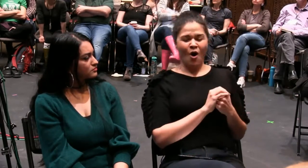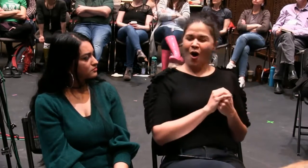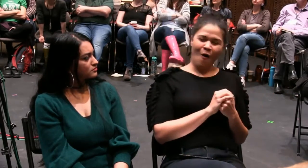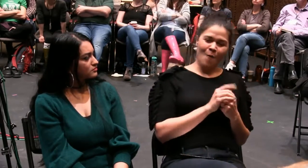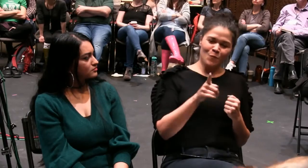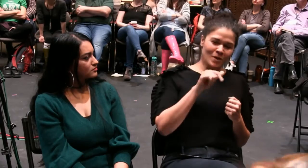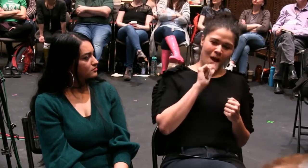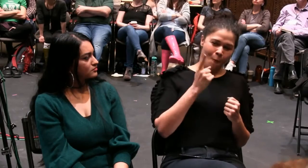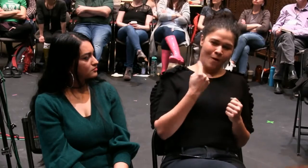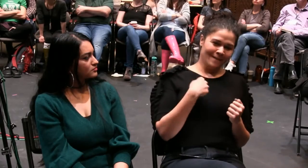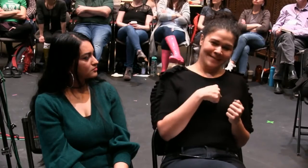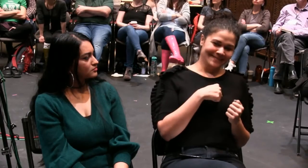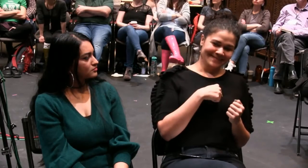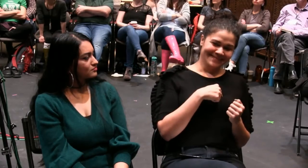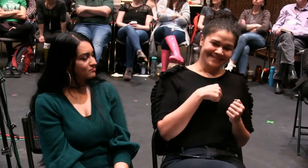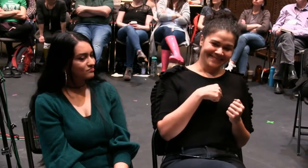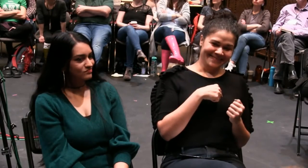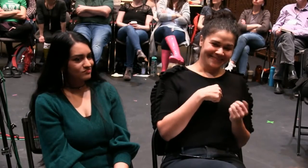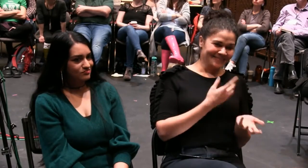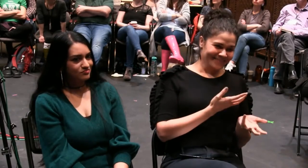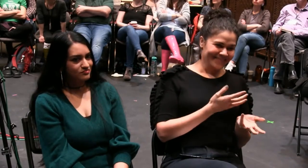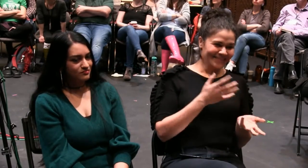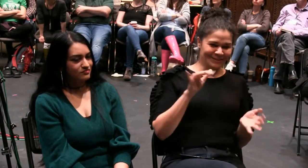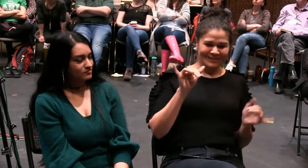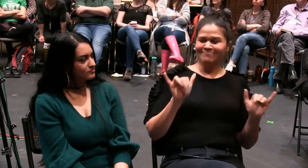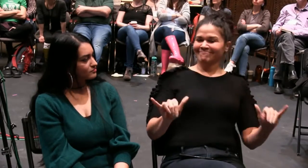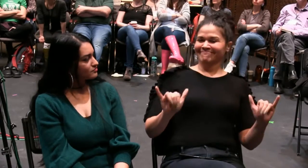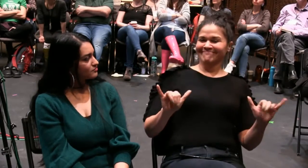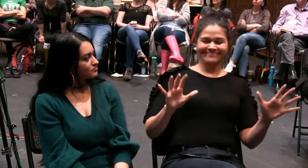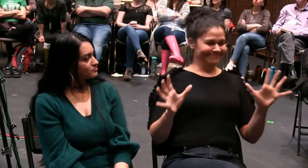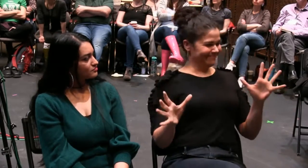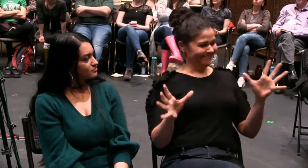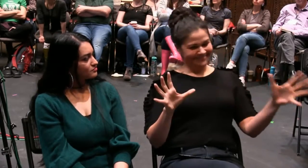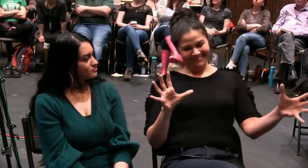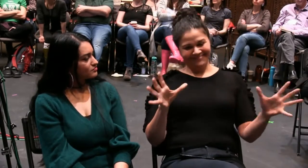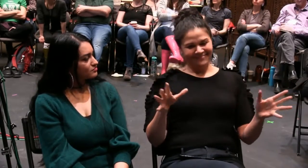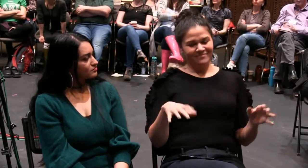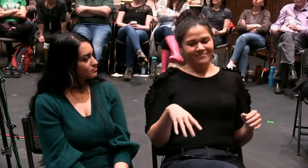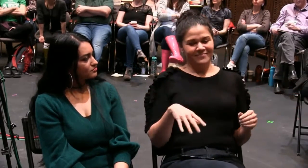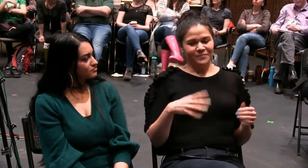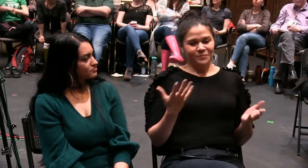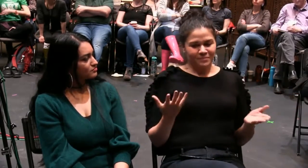no matter which group I'm with, because of my affinity with the other group.